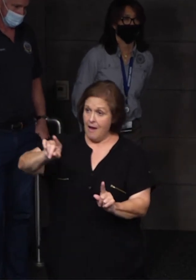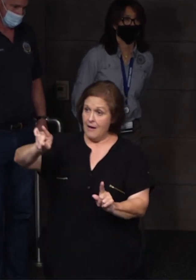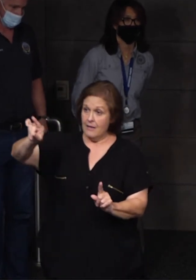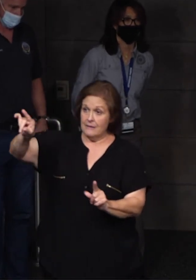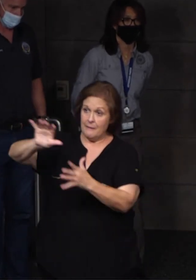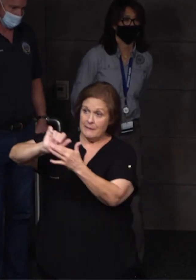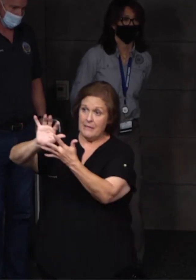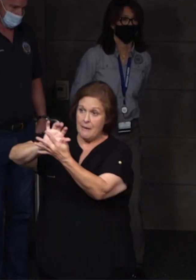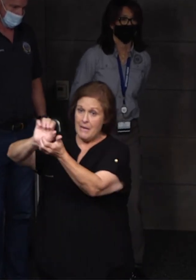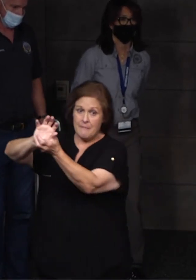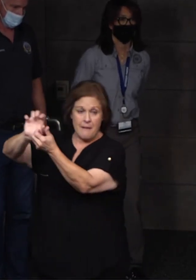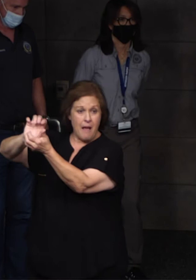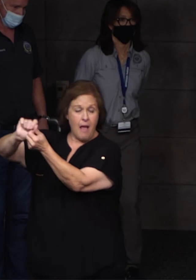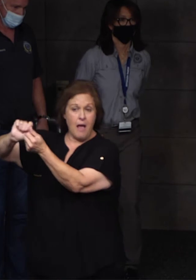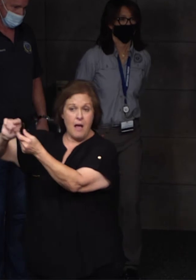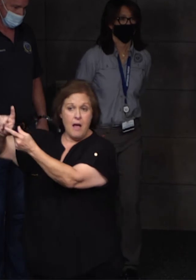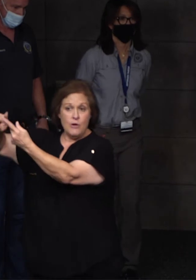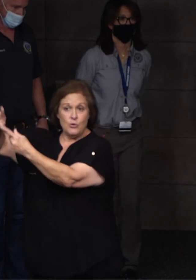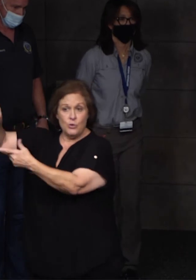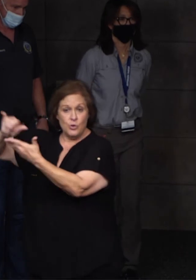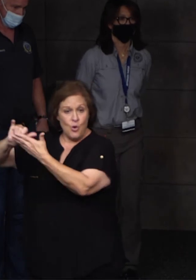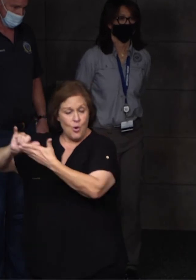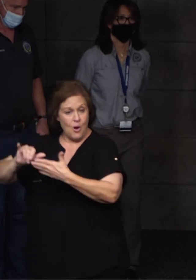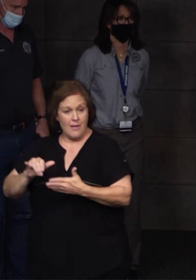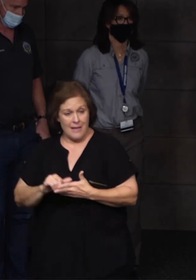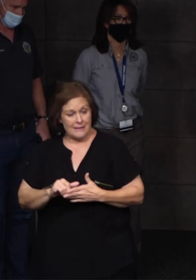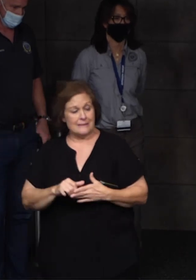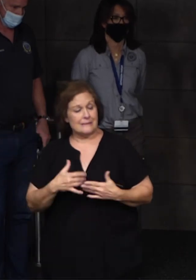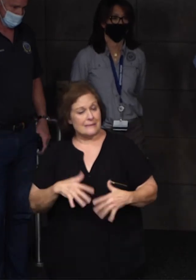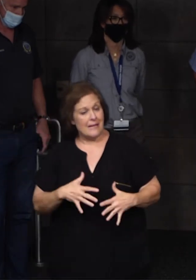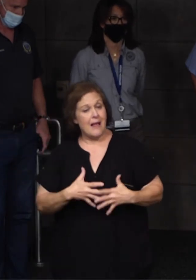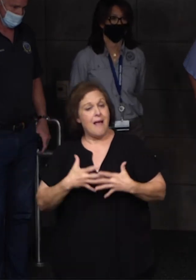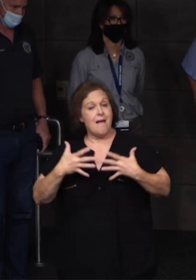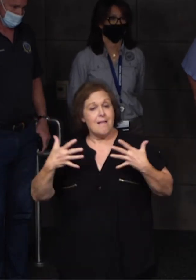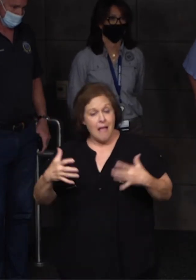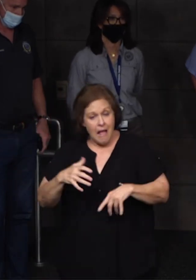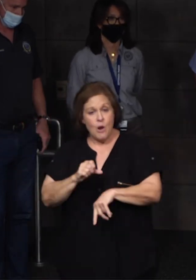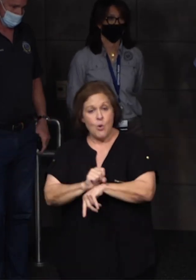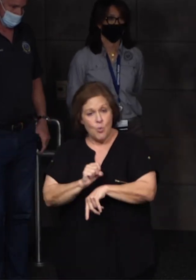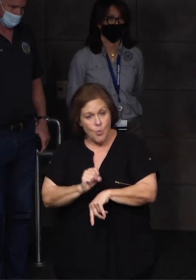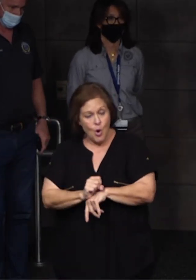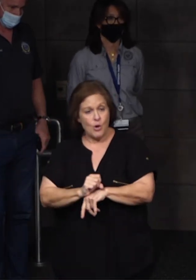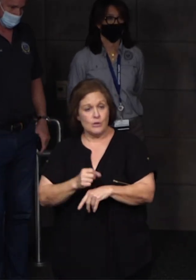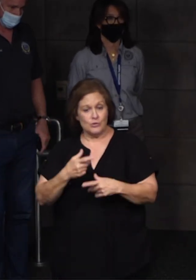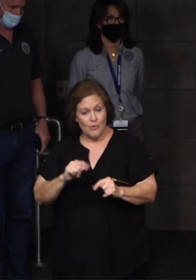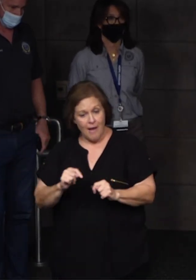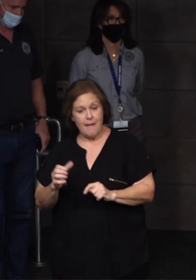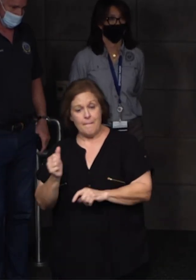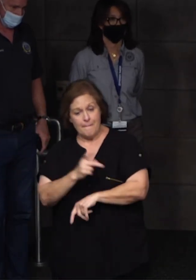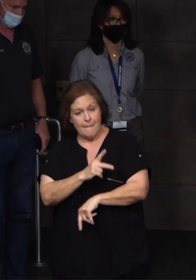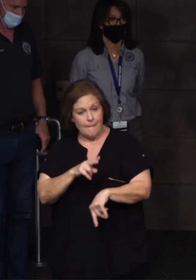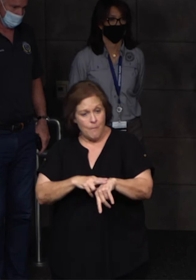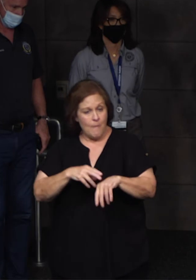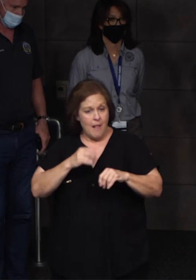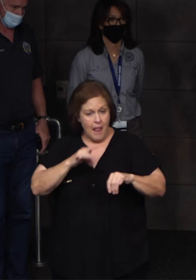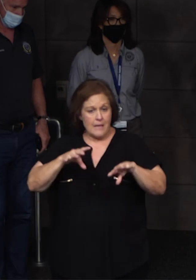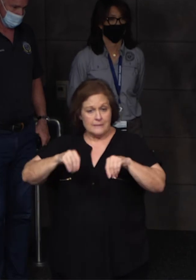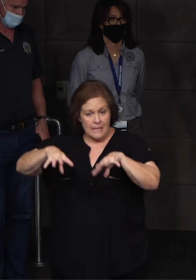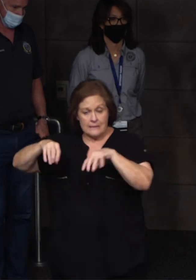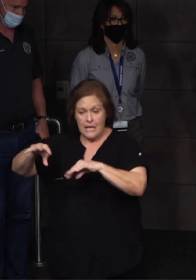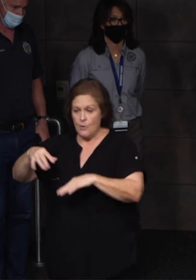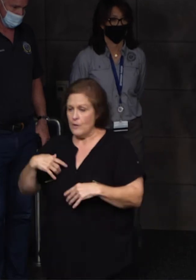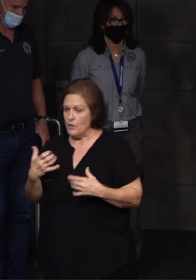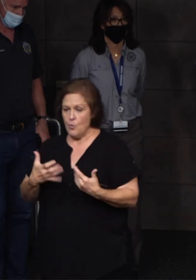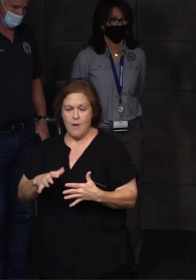the marathon we're going through, the tedious process that we must go through to get the lights back on. We do not want